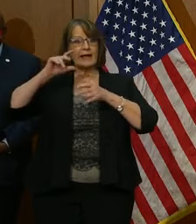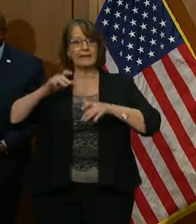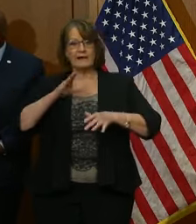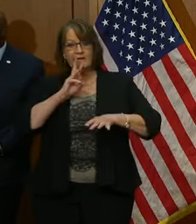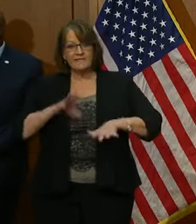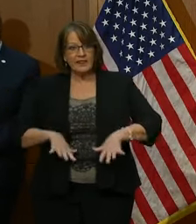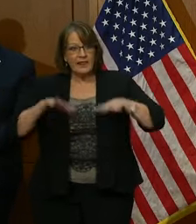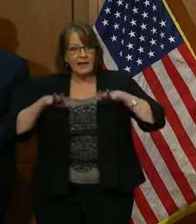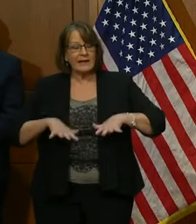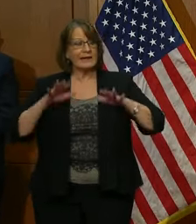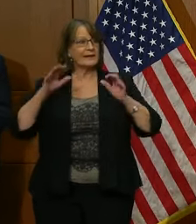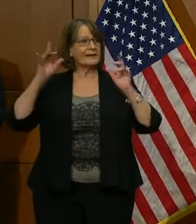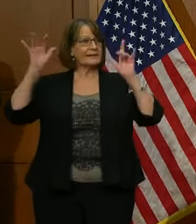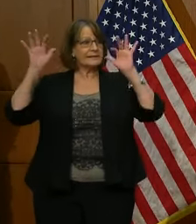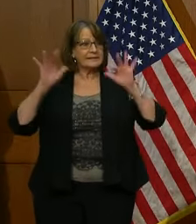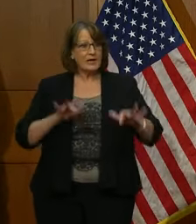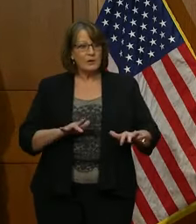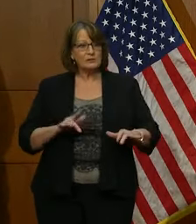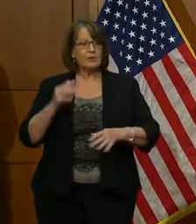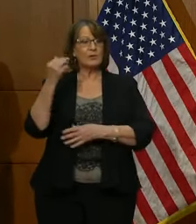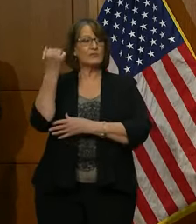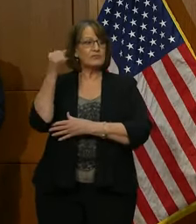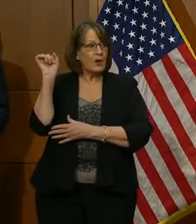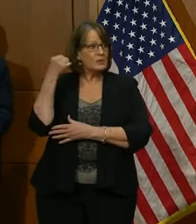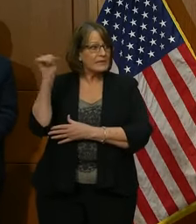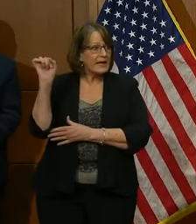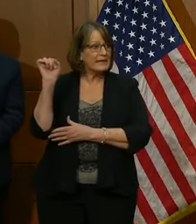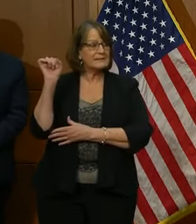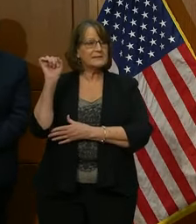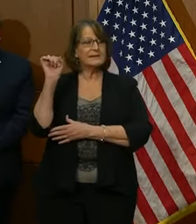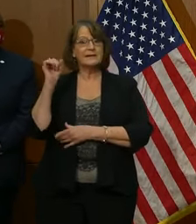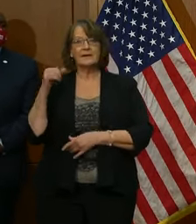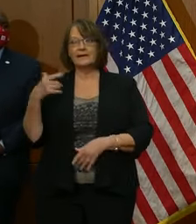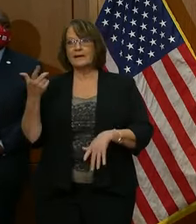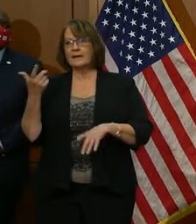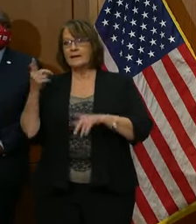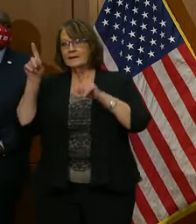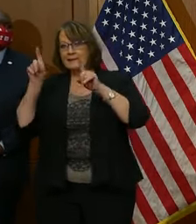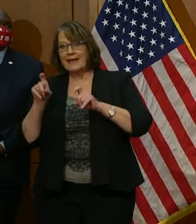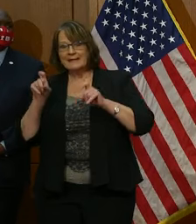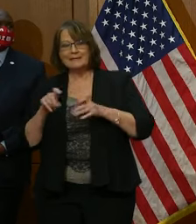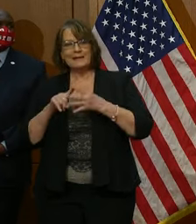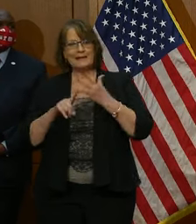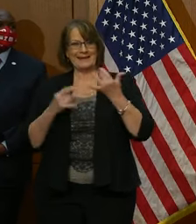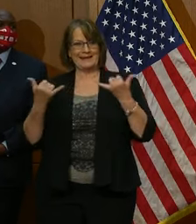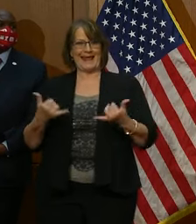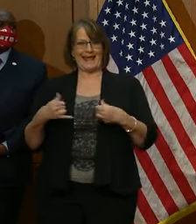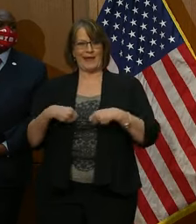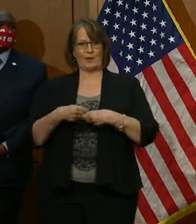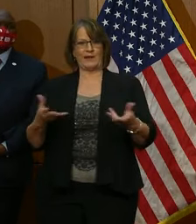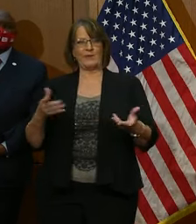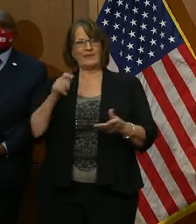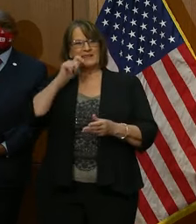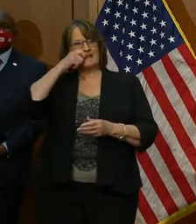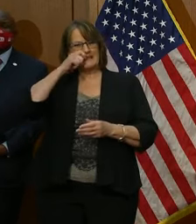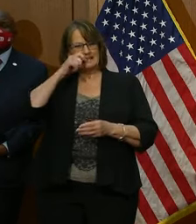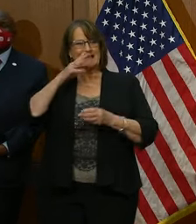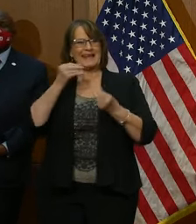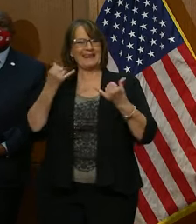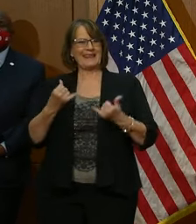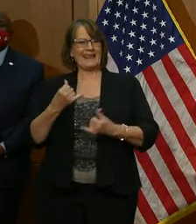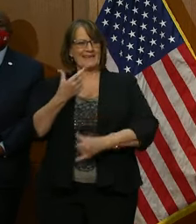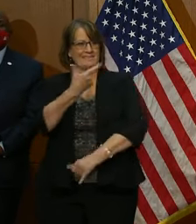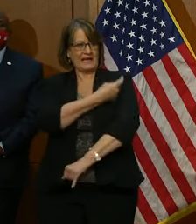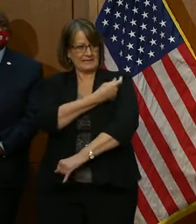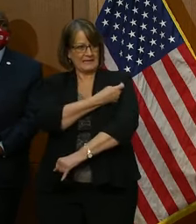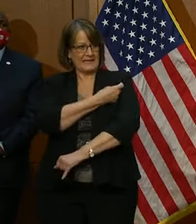snowstorms, protests, testing, now vaccinations, and what